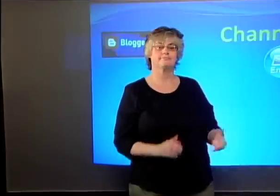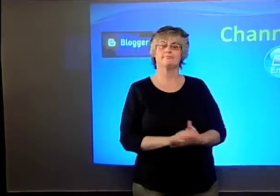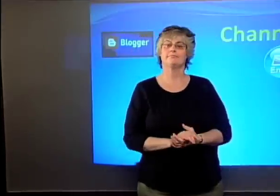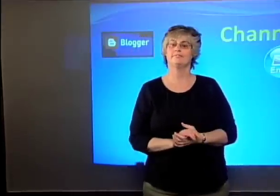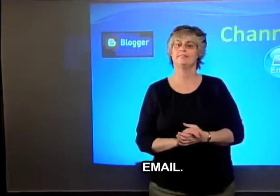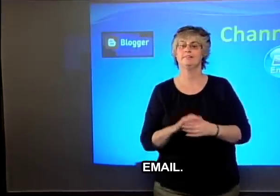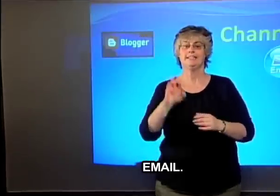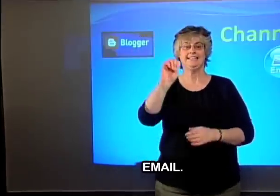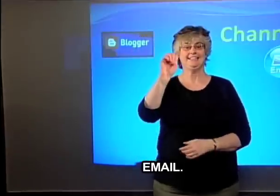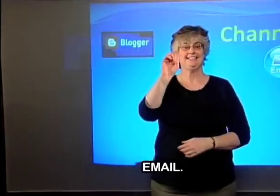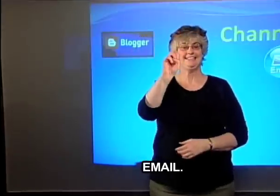Email.